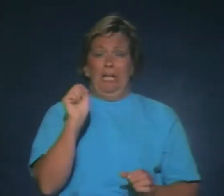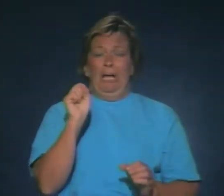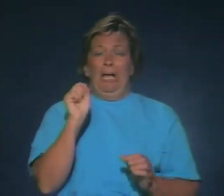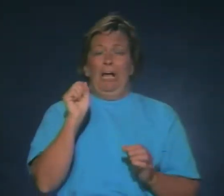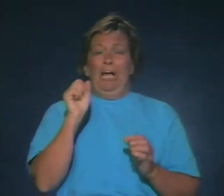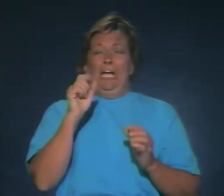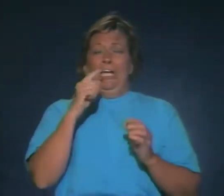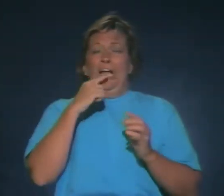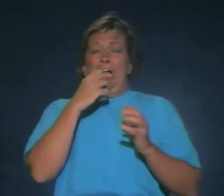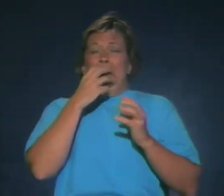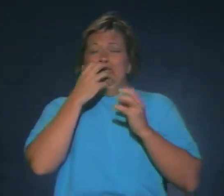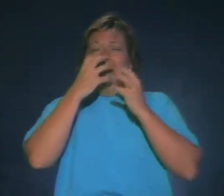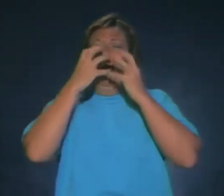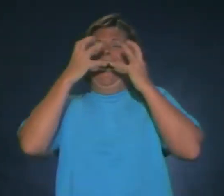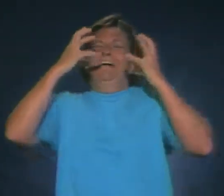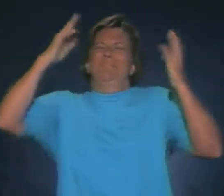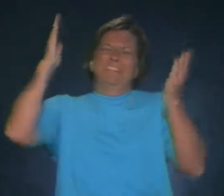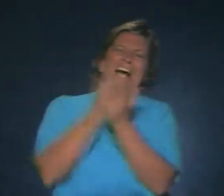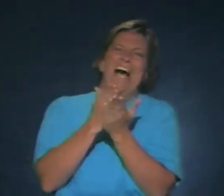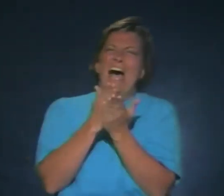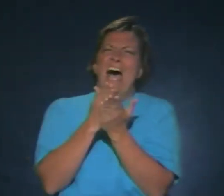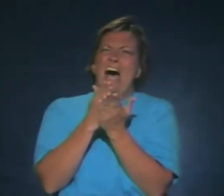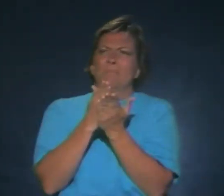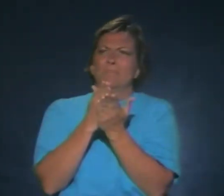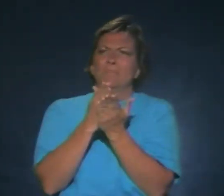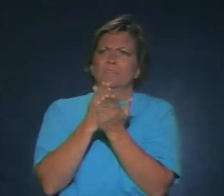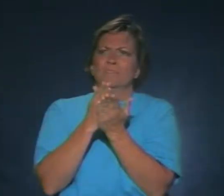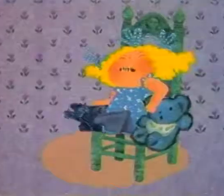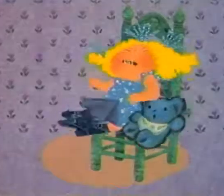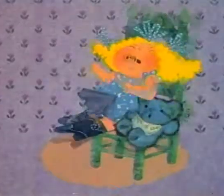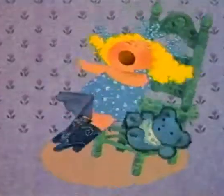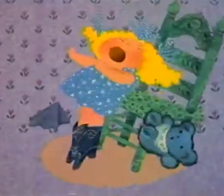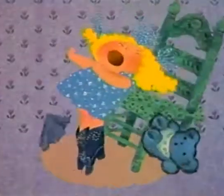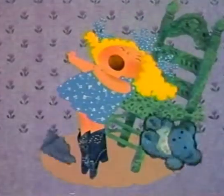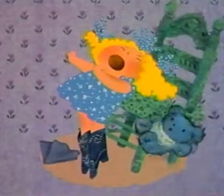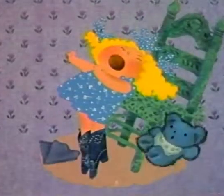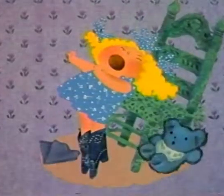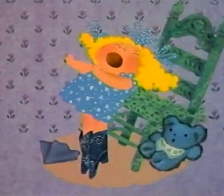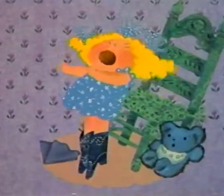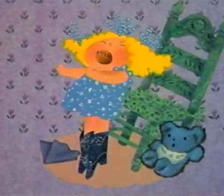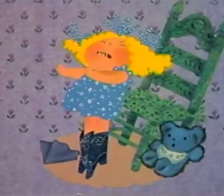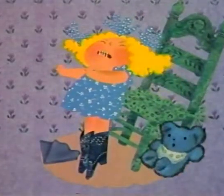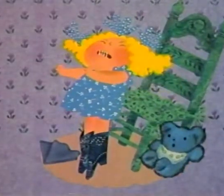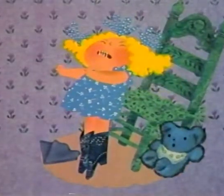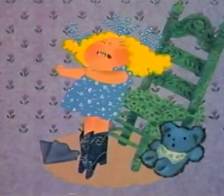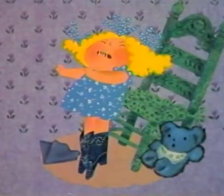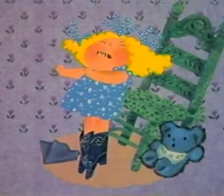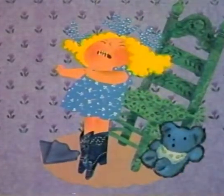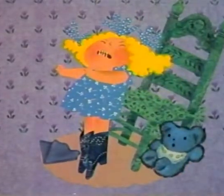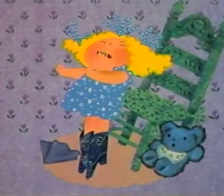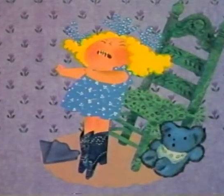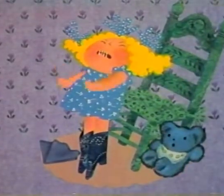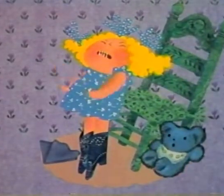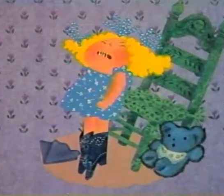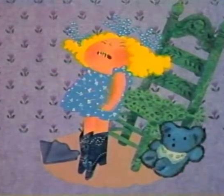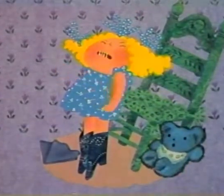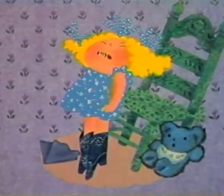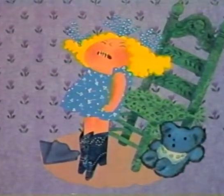Then she screamed. Stop. Stop. There is too much blue.